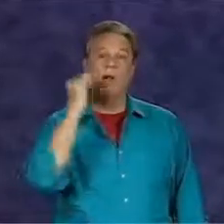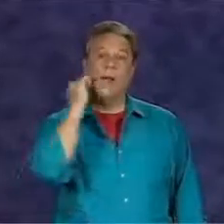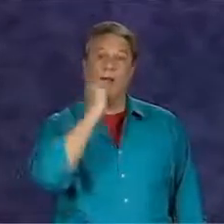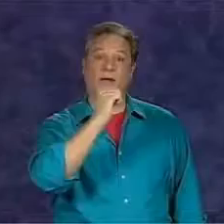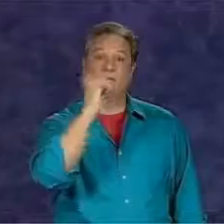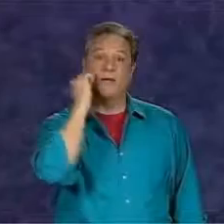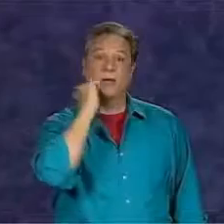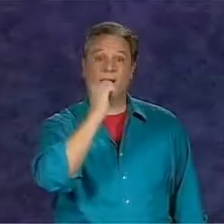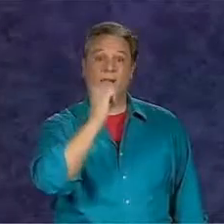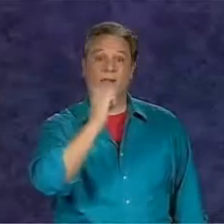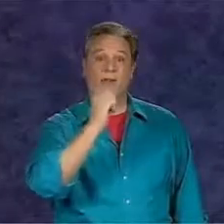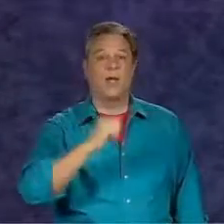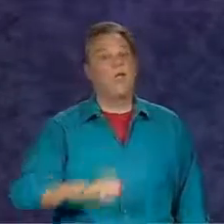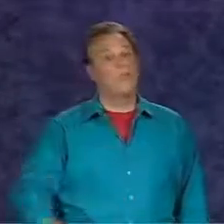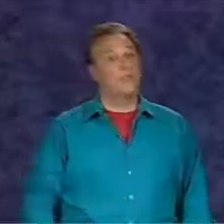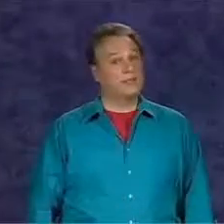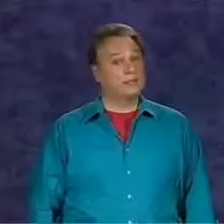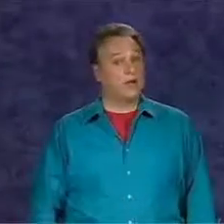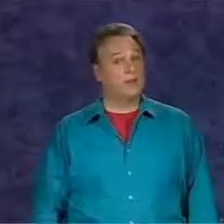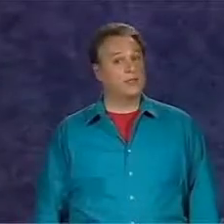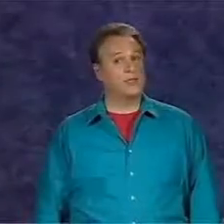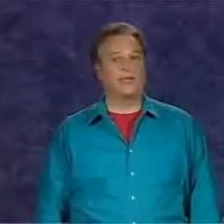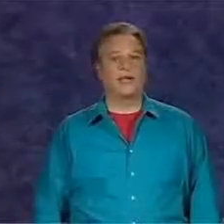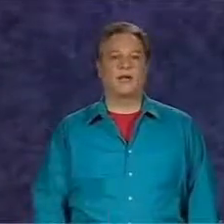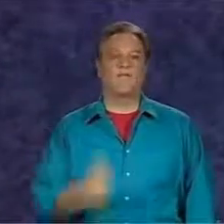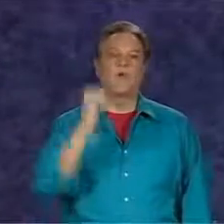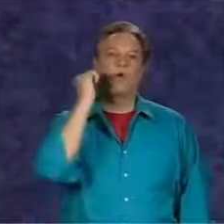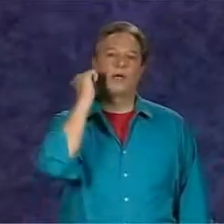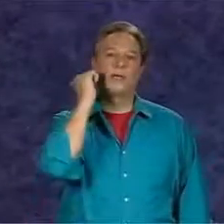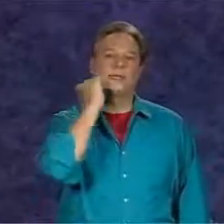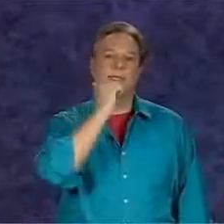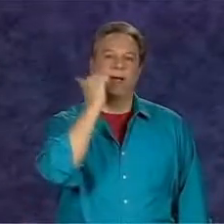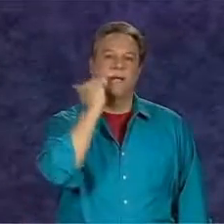every day. This is also the sign for daily.